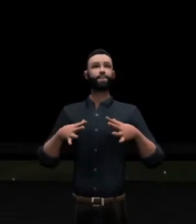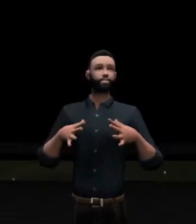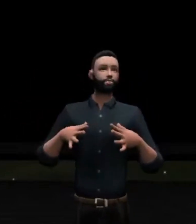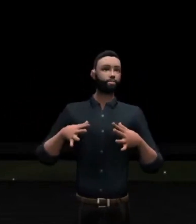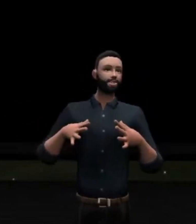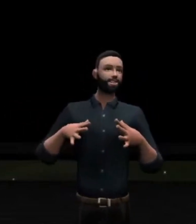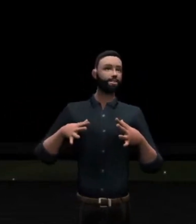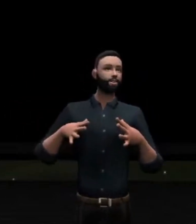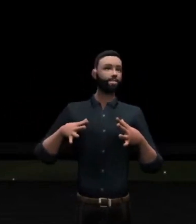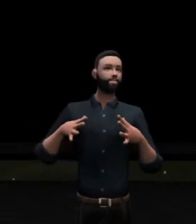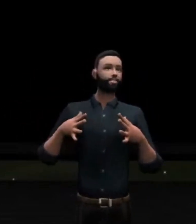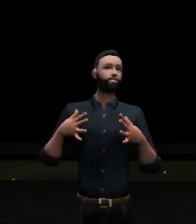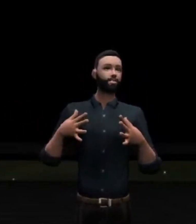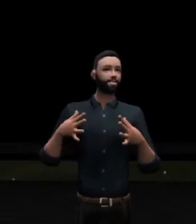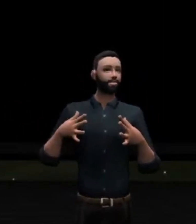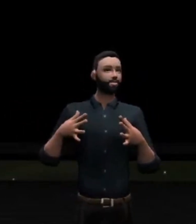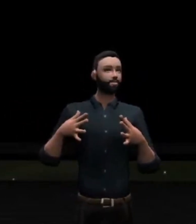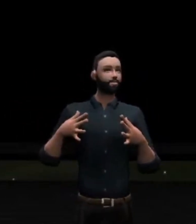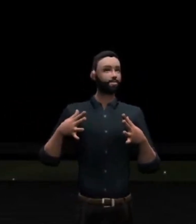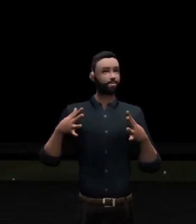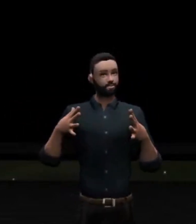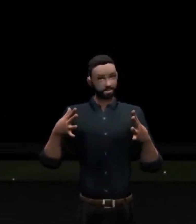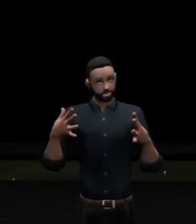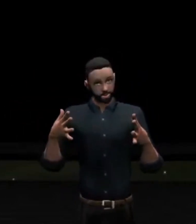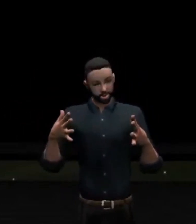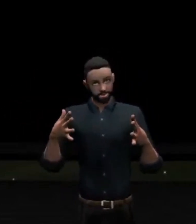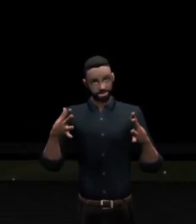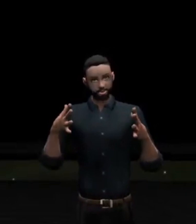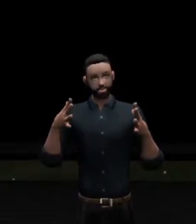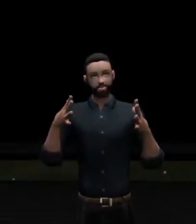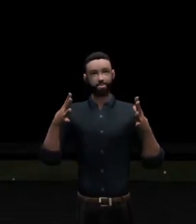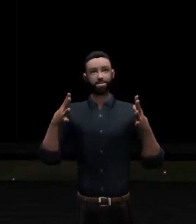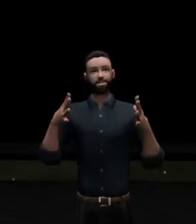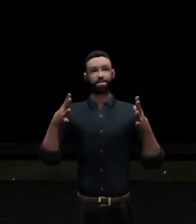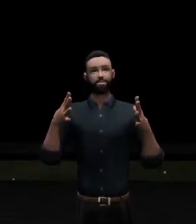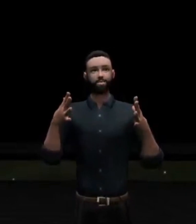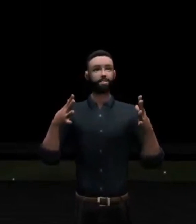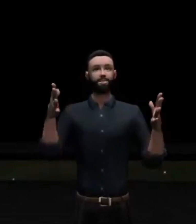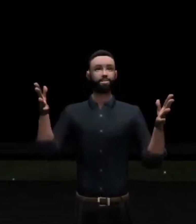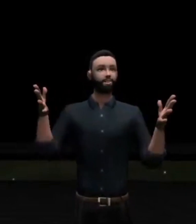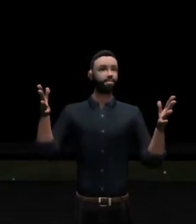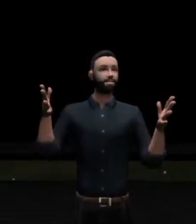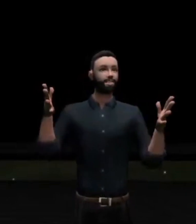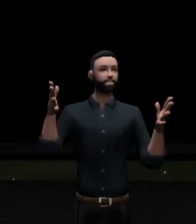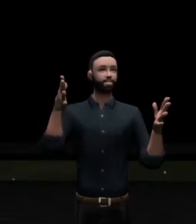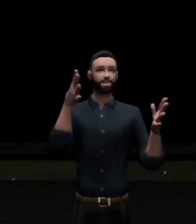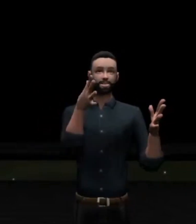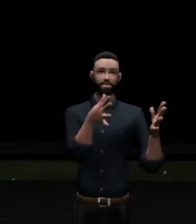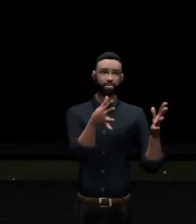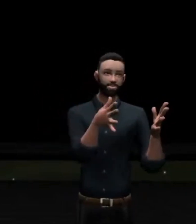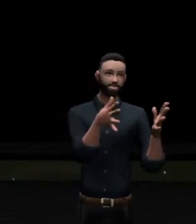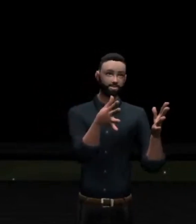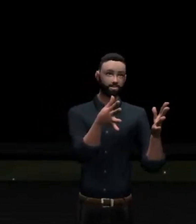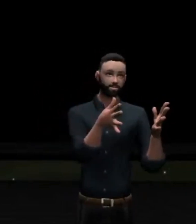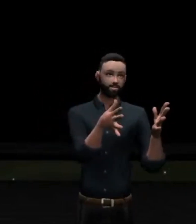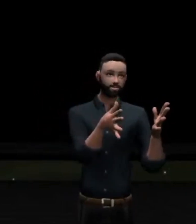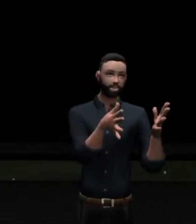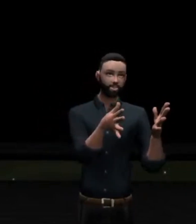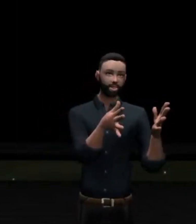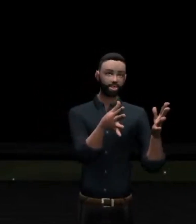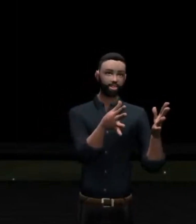course, brought in the new age, right? The new kingdom. He brought in the beginning of the end. At his